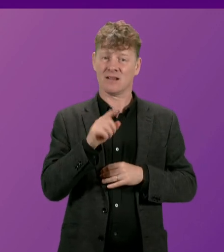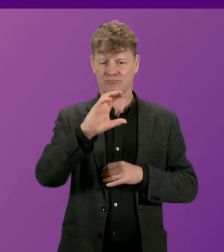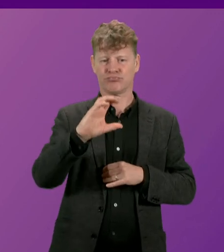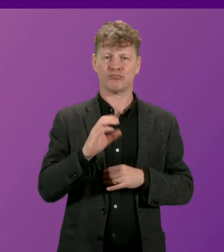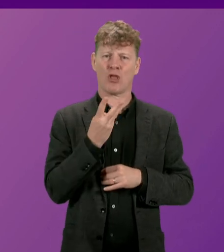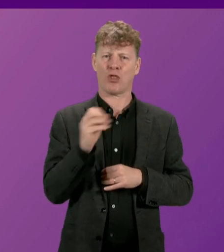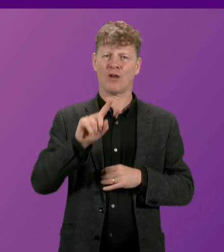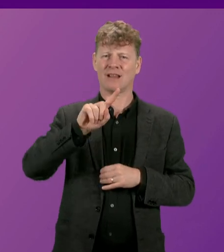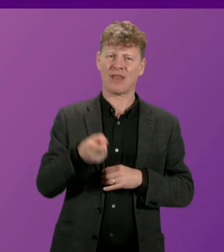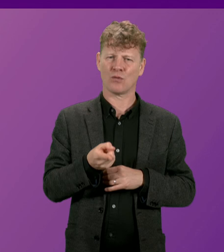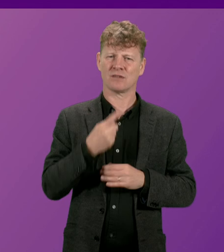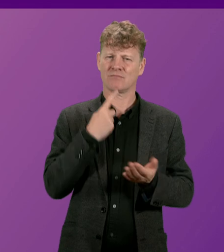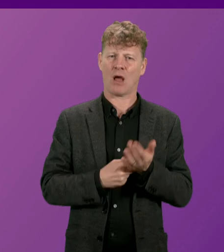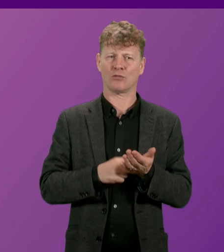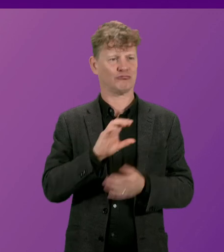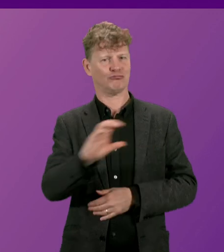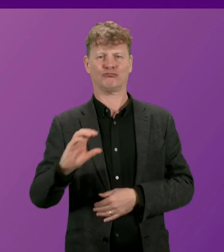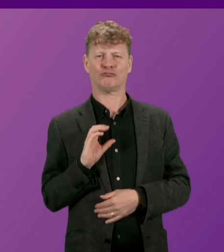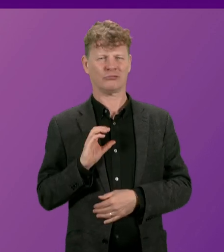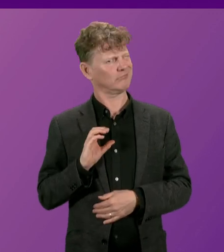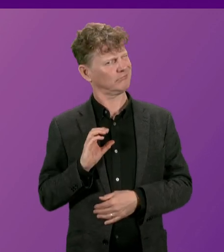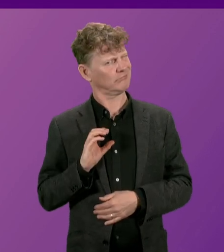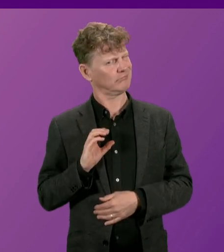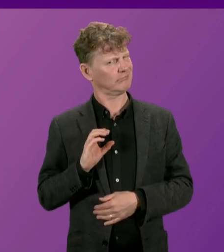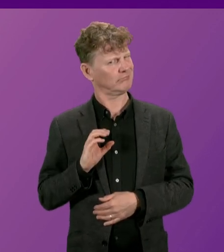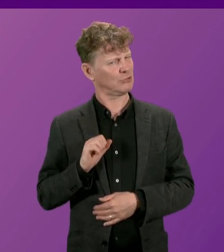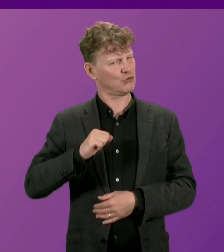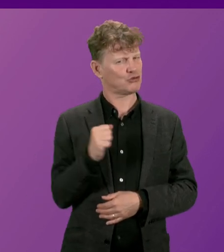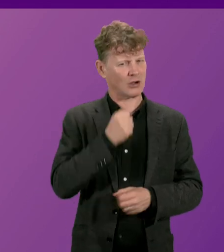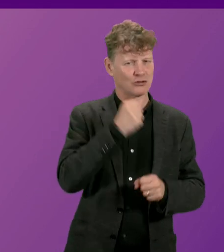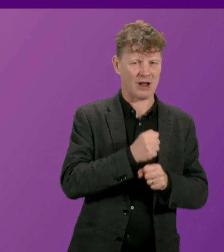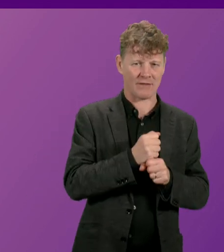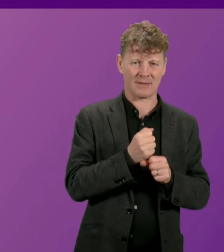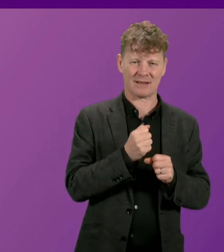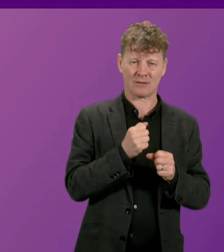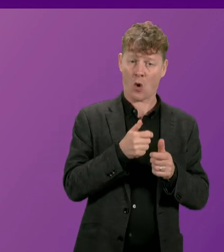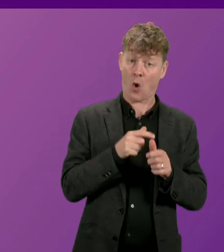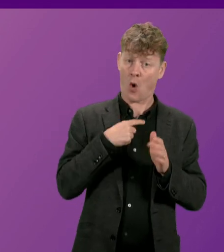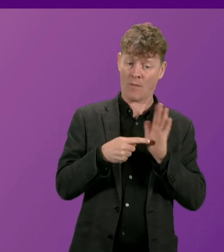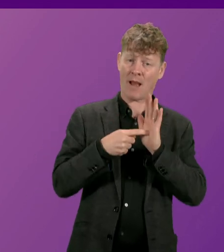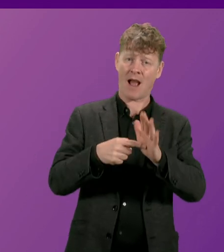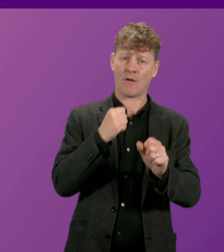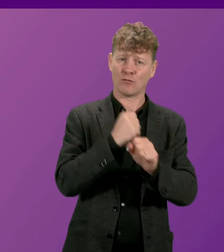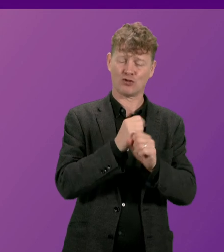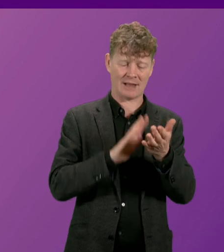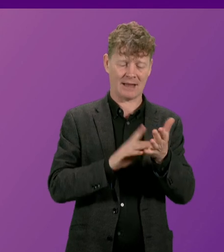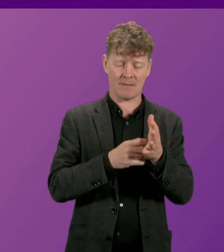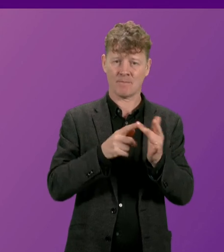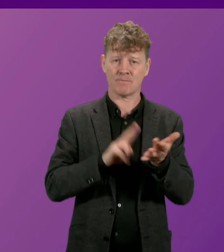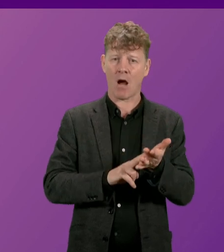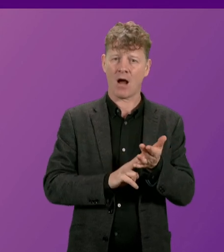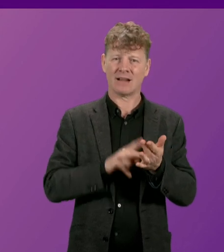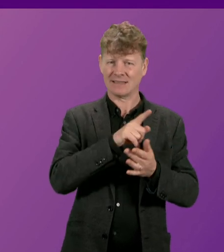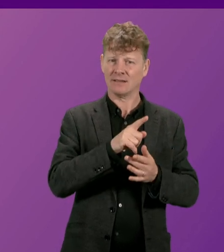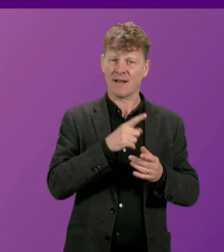£30,000. A Scottish Government official on behalf of Gillian Martin appeared to fast-track a ministerial reply